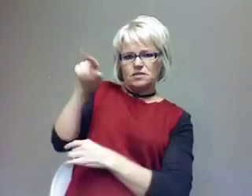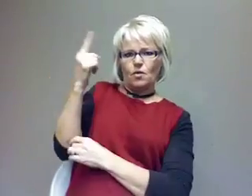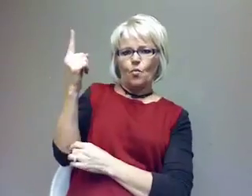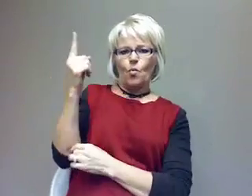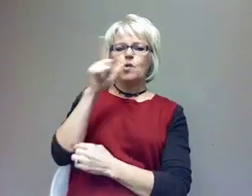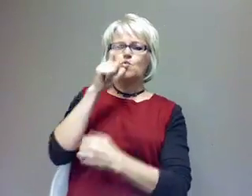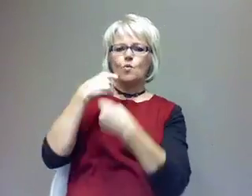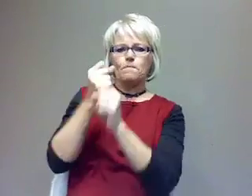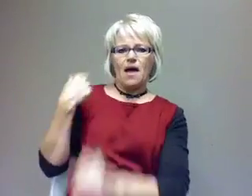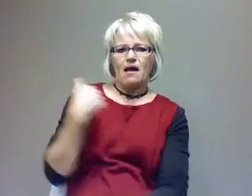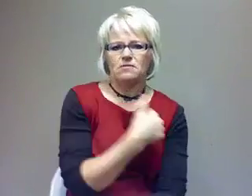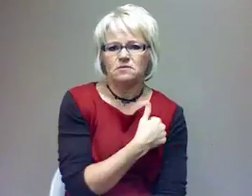And He knows your name tonight.